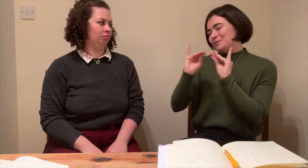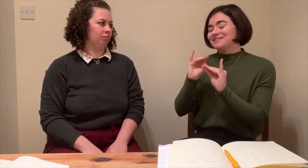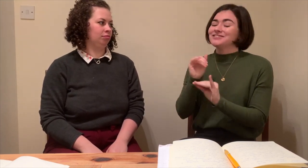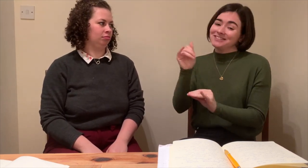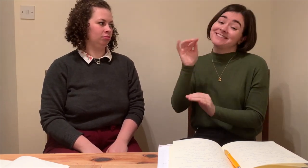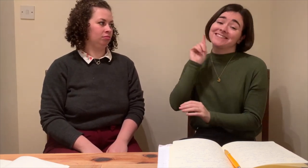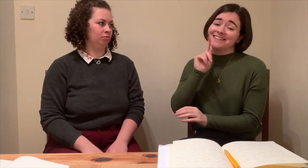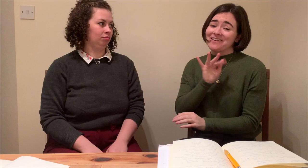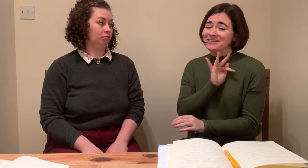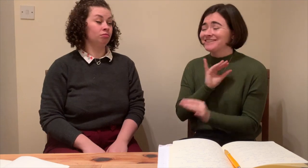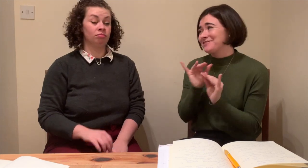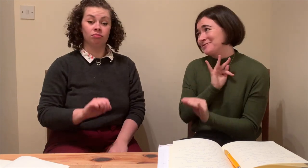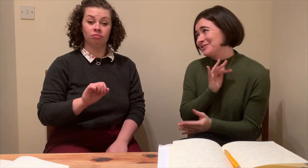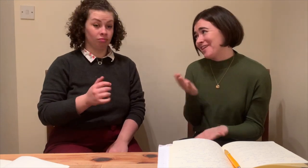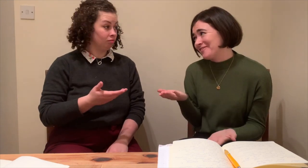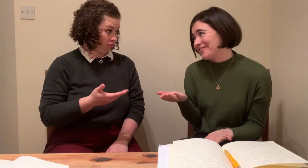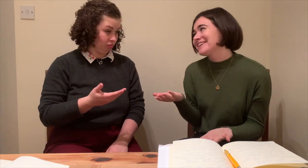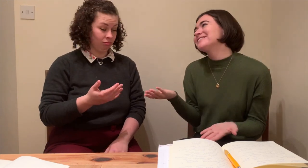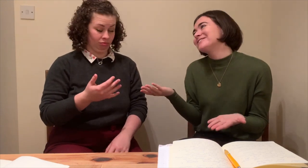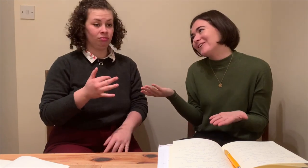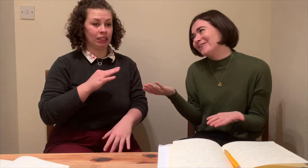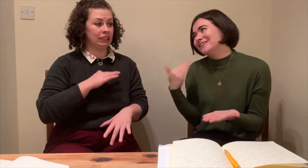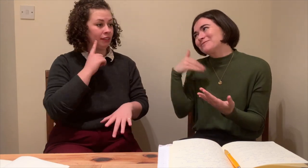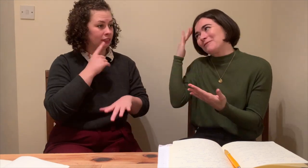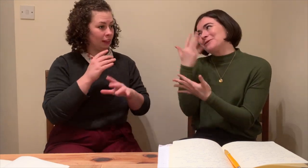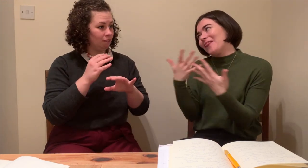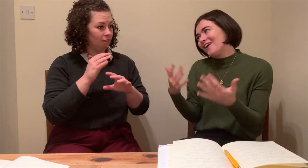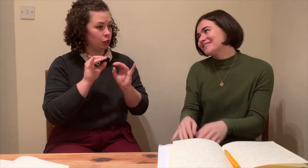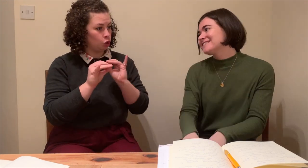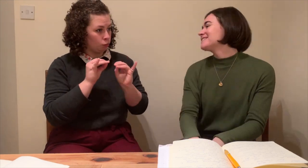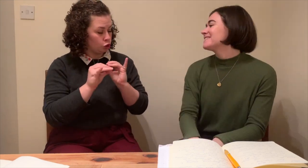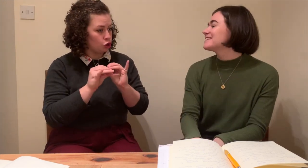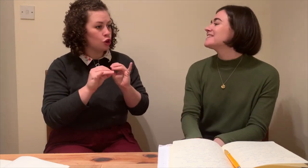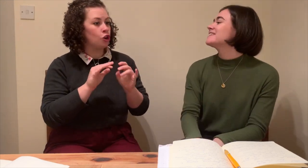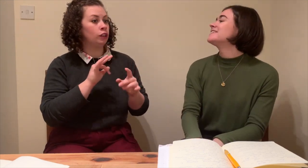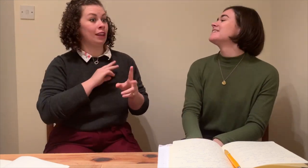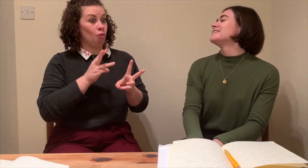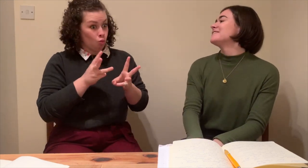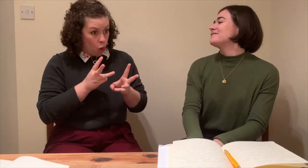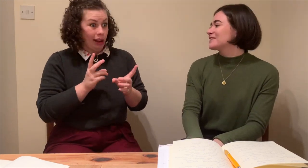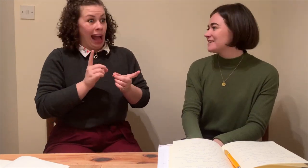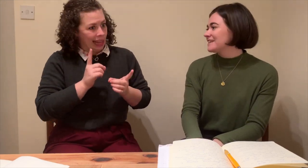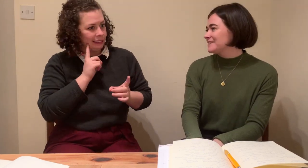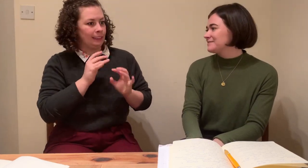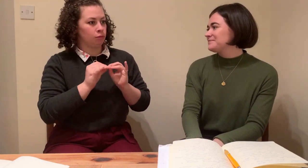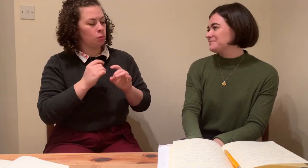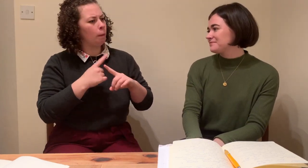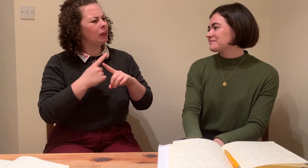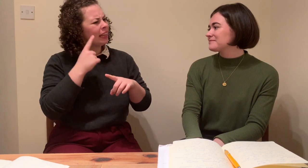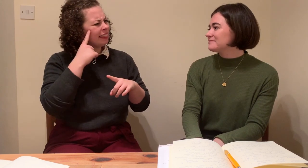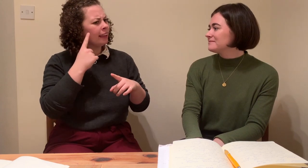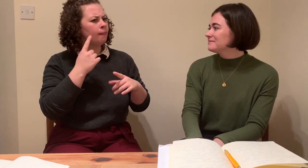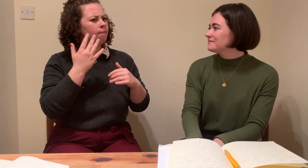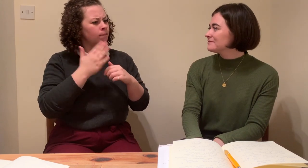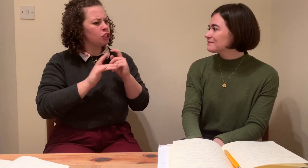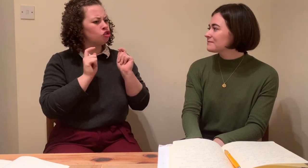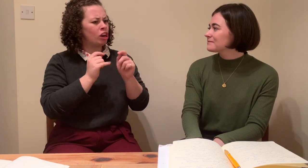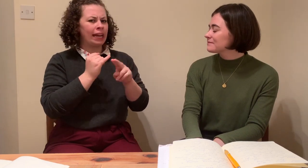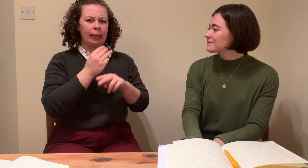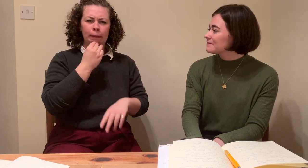So do you want to take it away? Really, for me, my idea of what deaf interpreting is. Now, I don't have a lot of experience of working with a